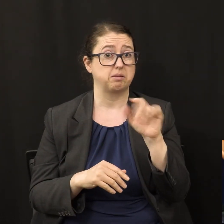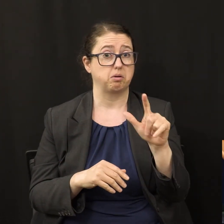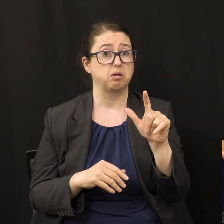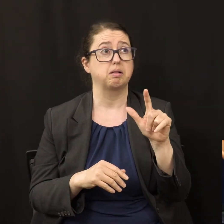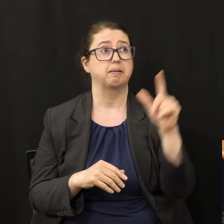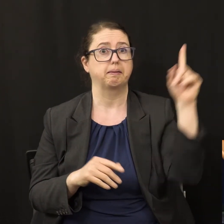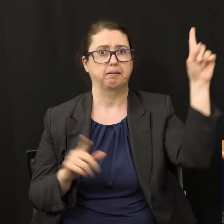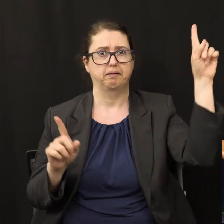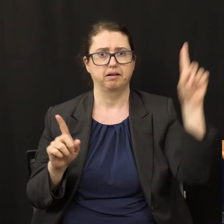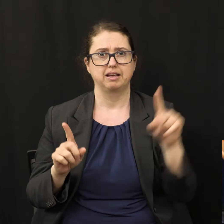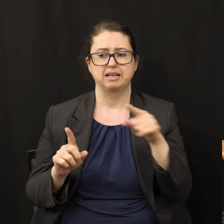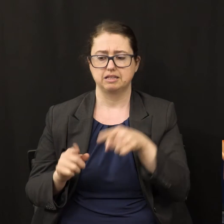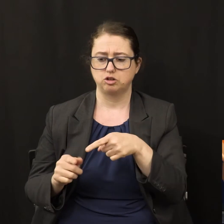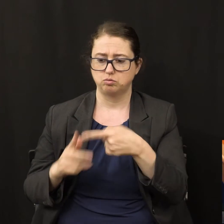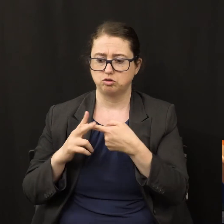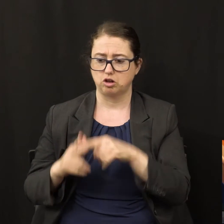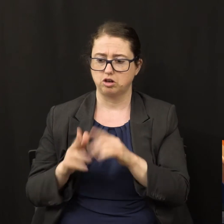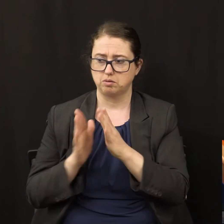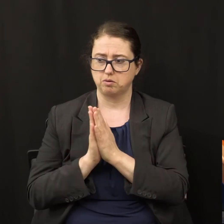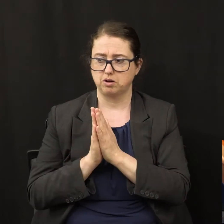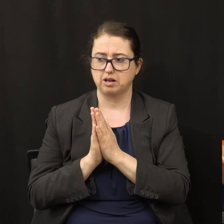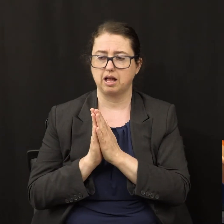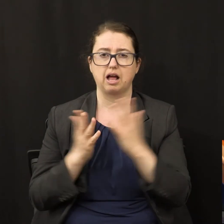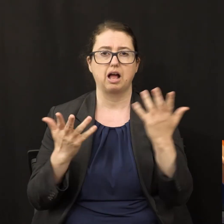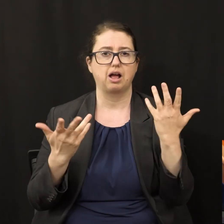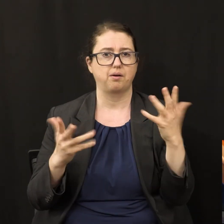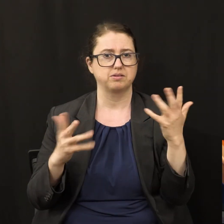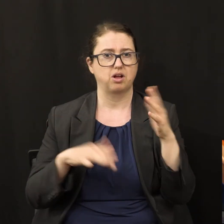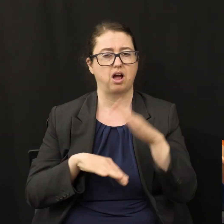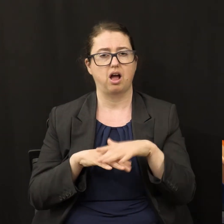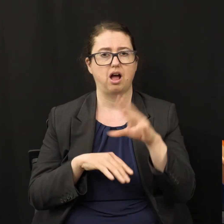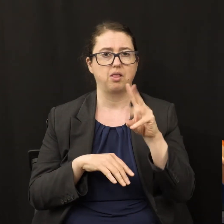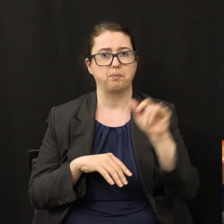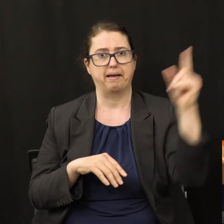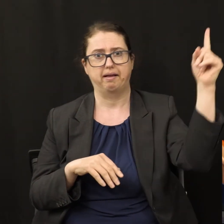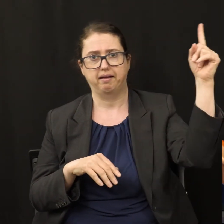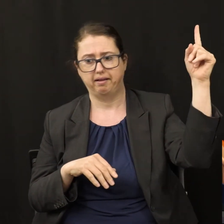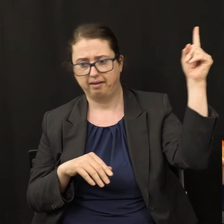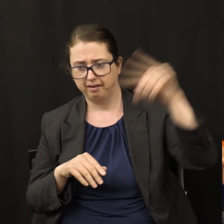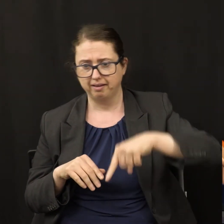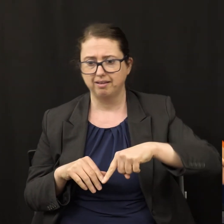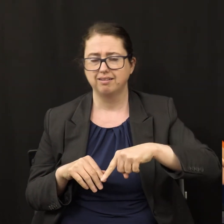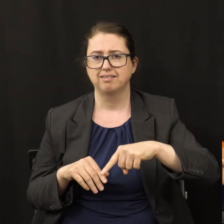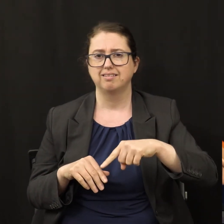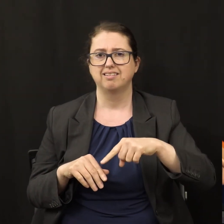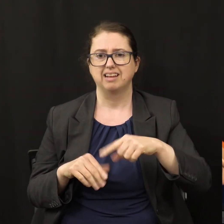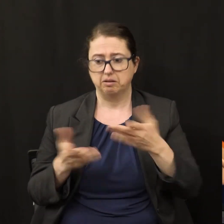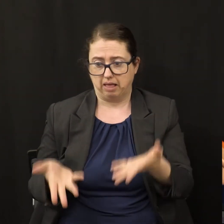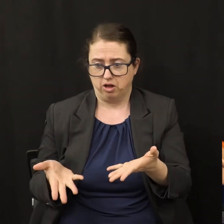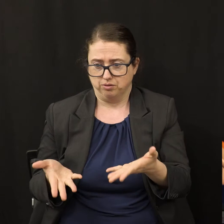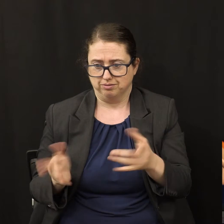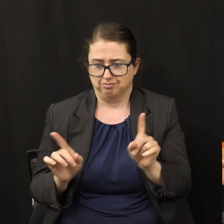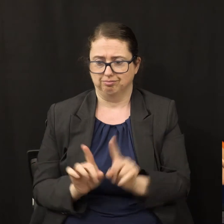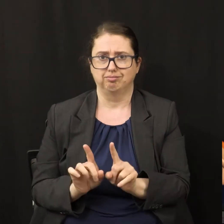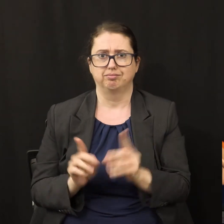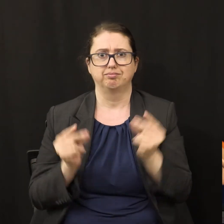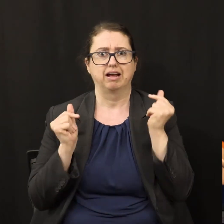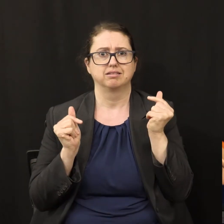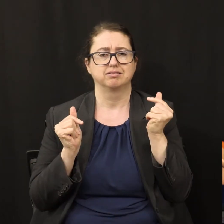started your prayer, I was already on the way. And he was there. Now, this is a speed